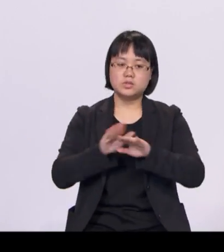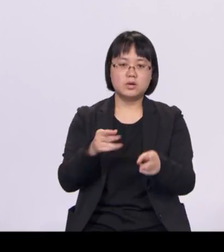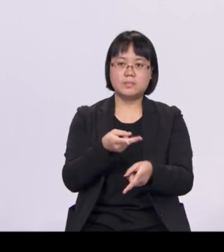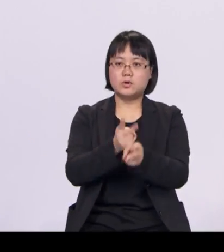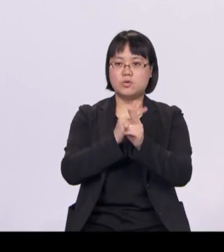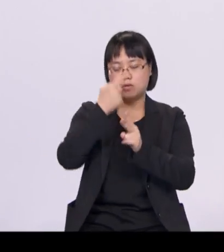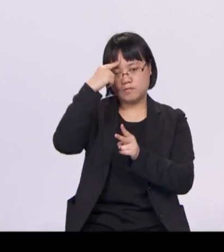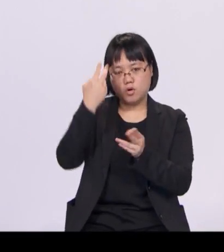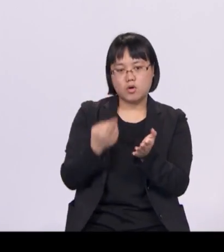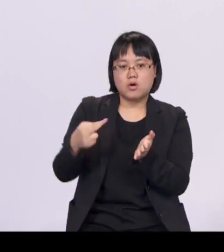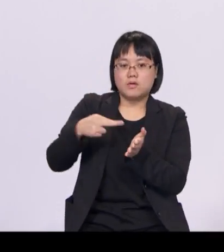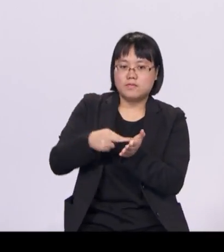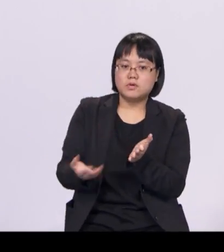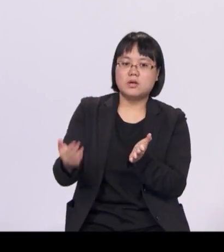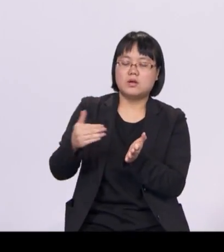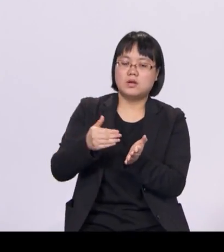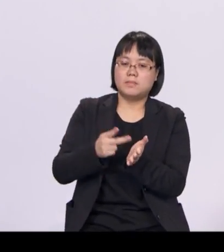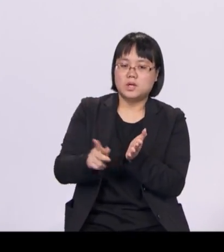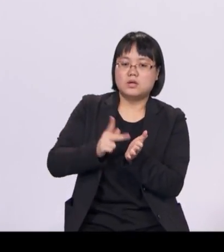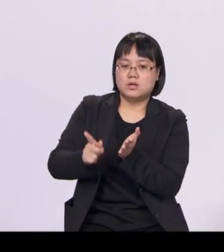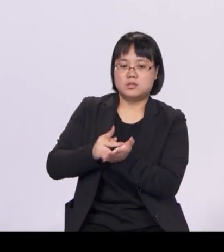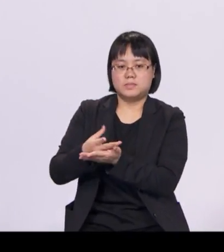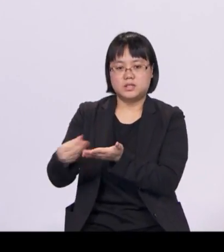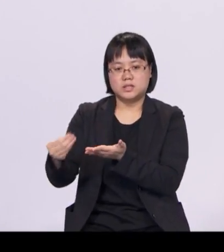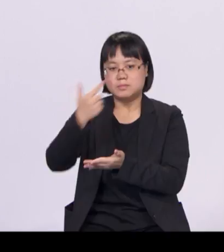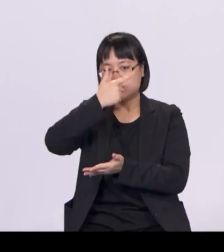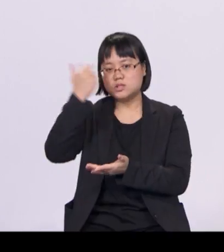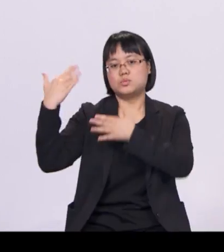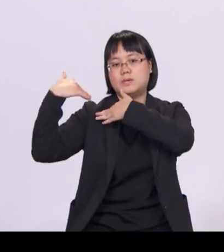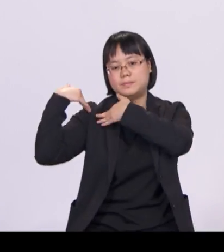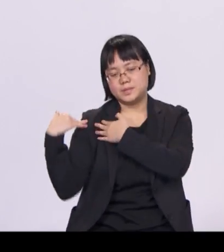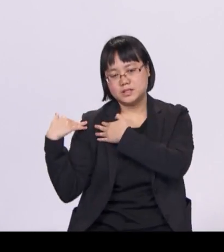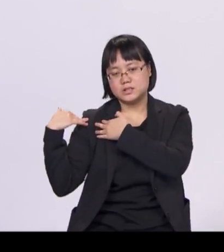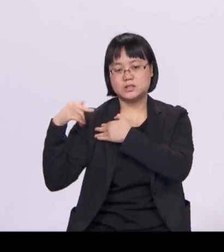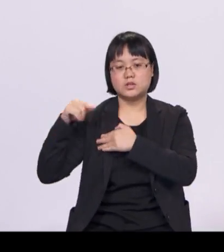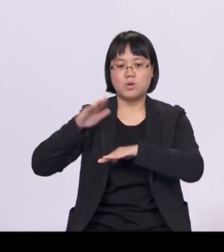because this will put the burden of recurrent spending on future generations.